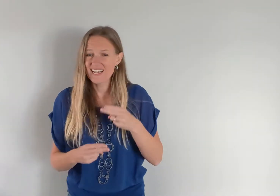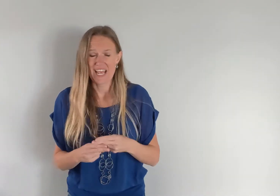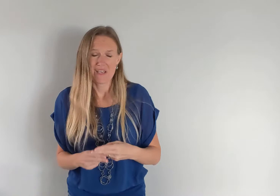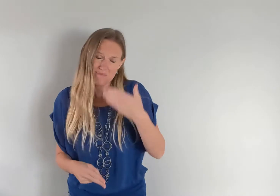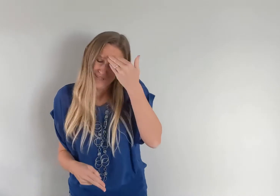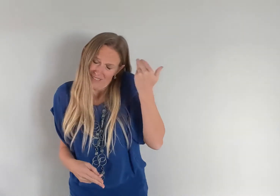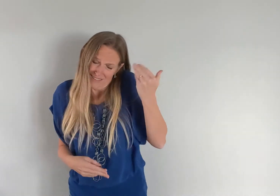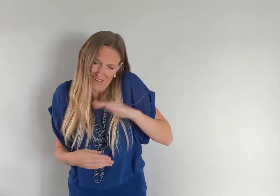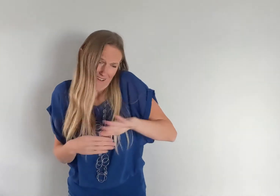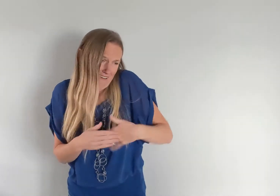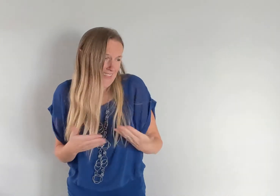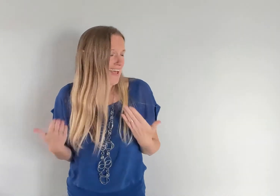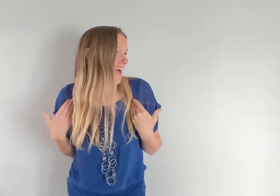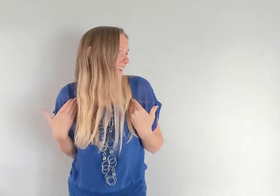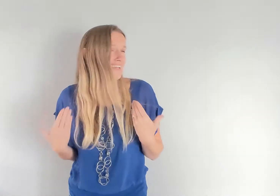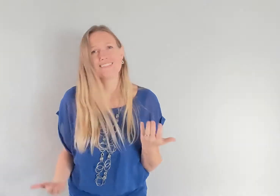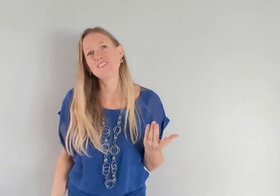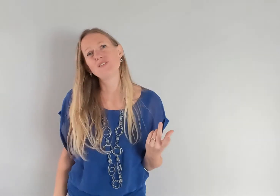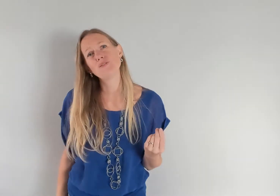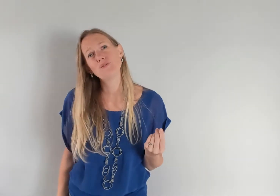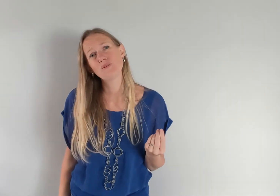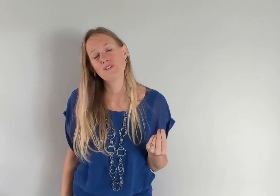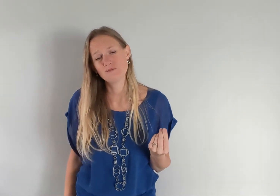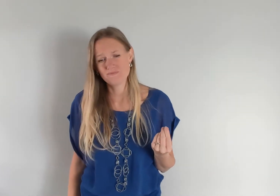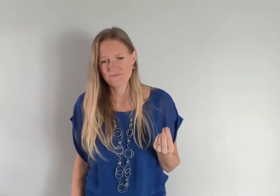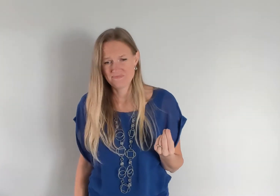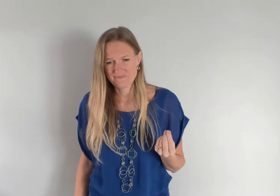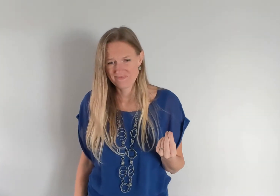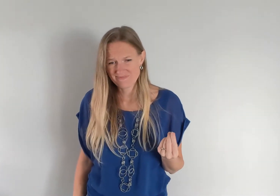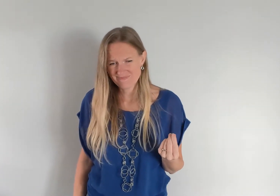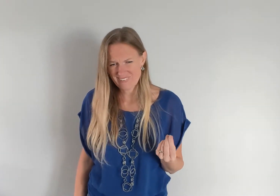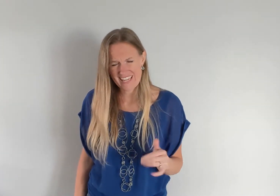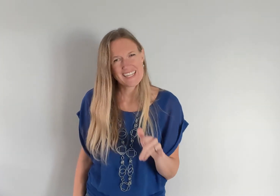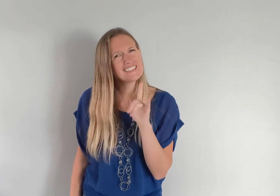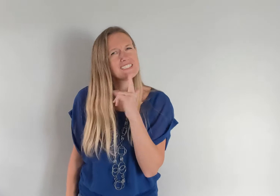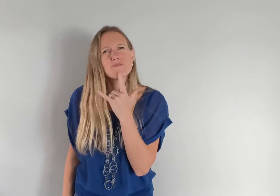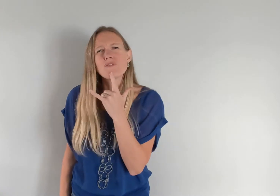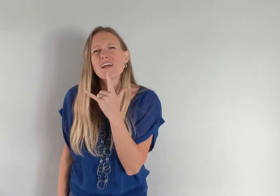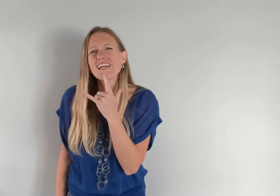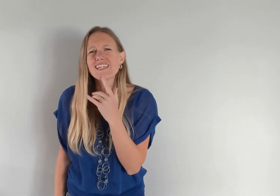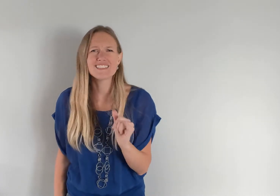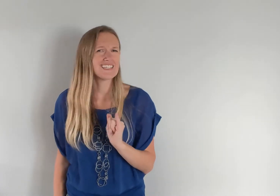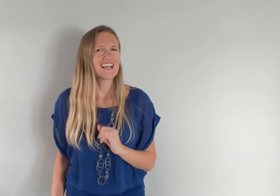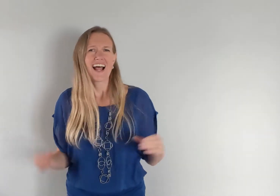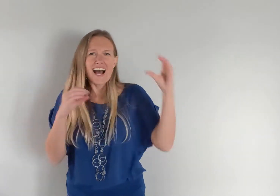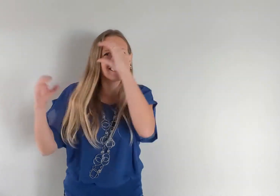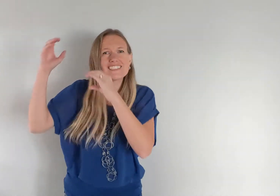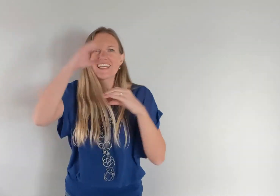name cause it's all that I can do In desperation I'll seek